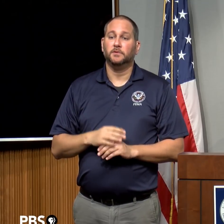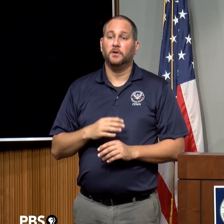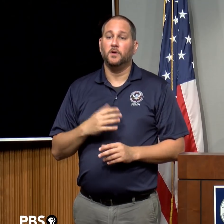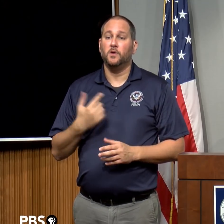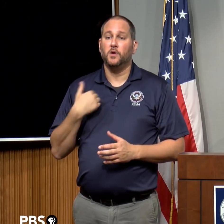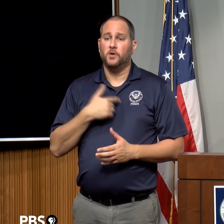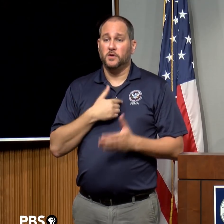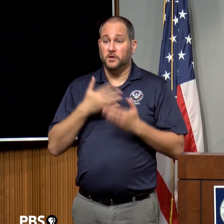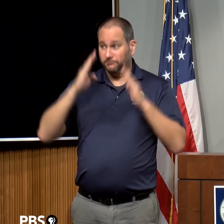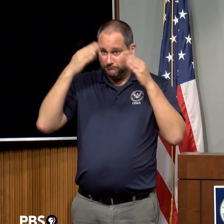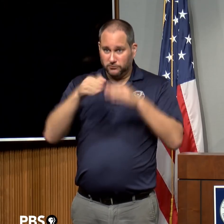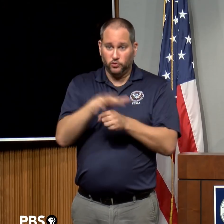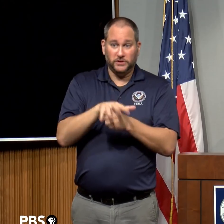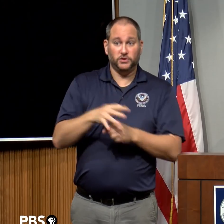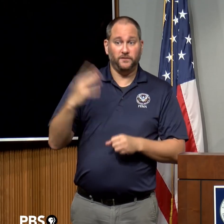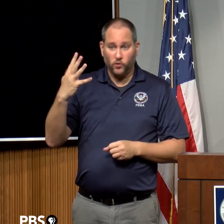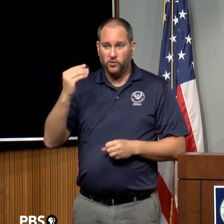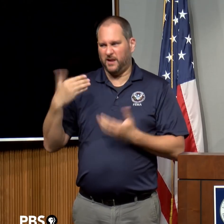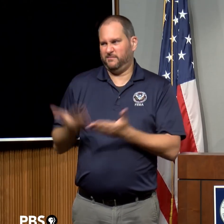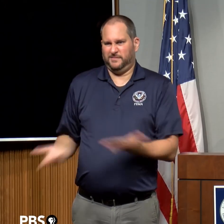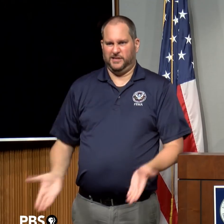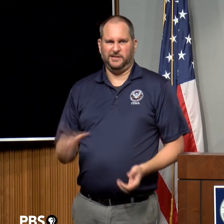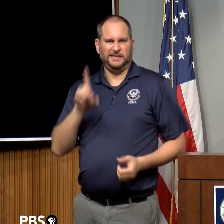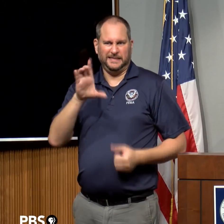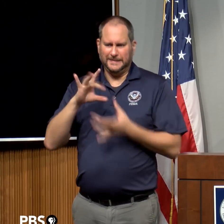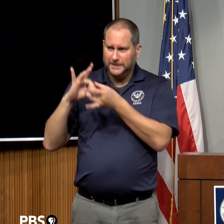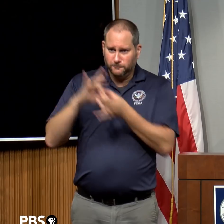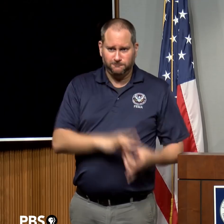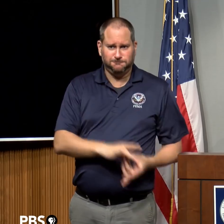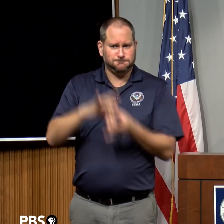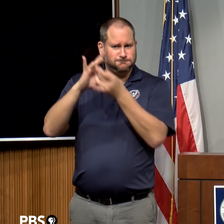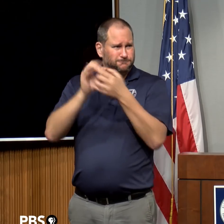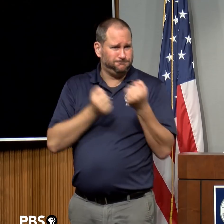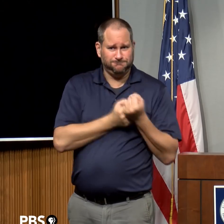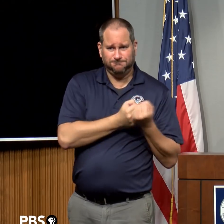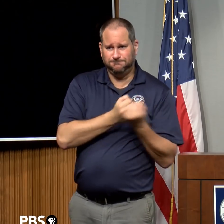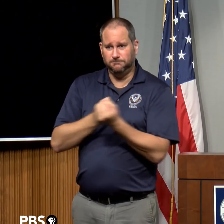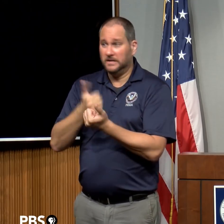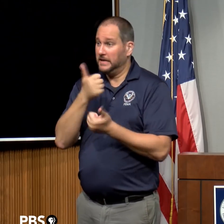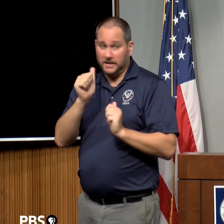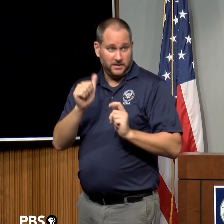here in D.C. to provide any support that is required. Thank you.